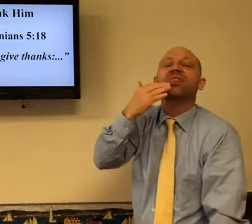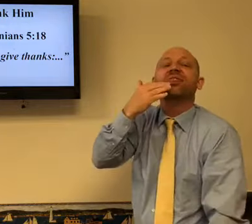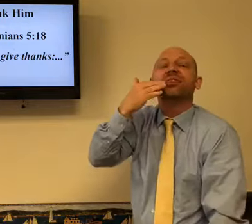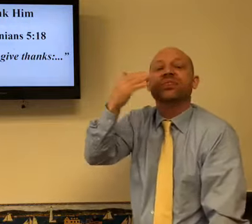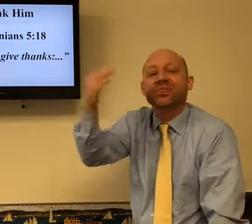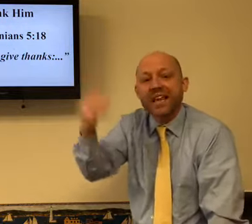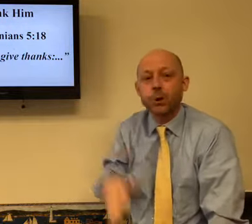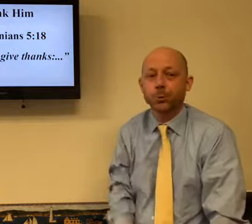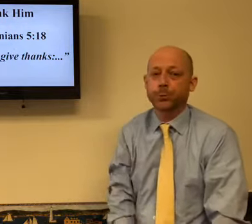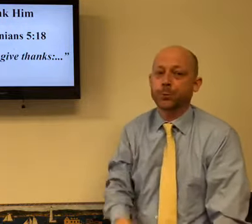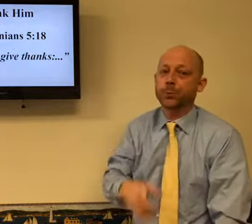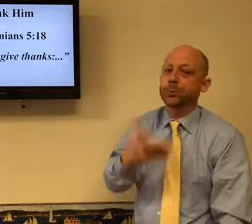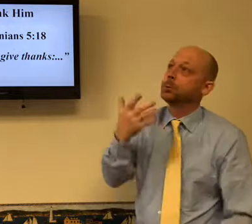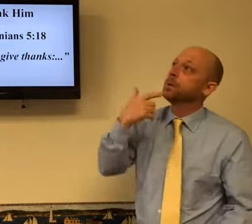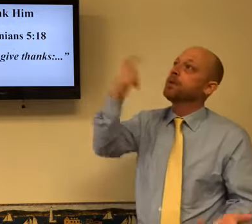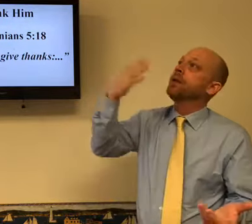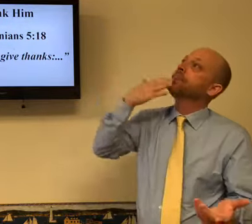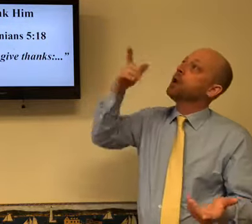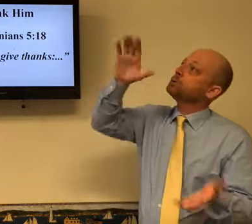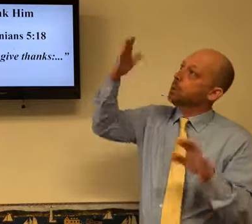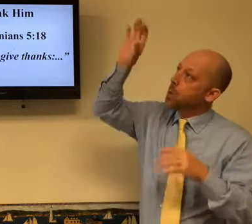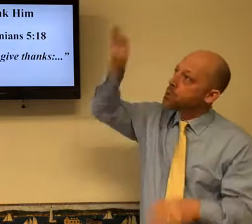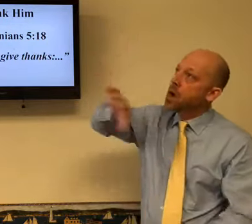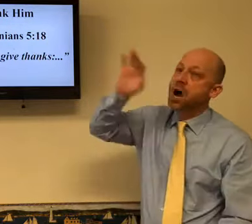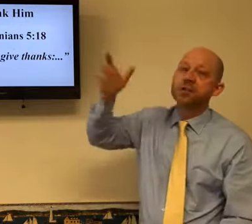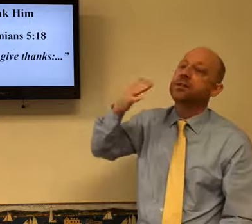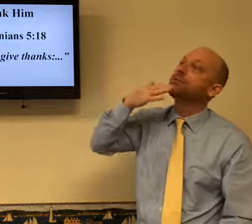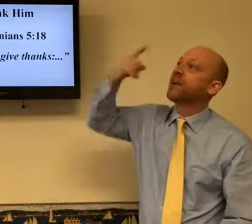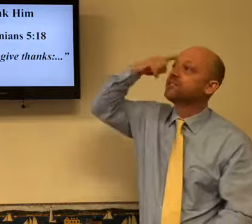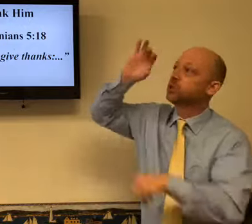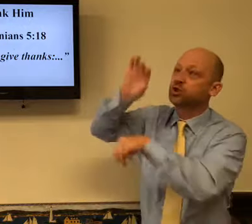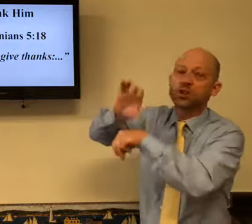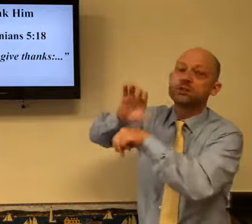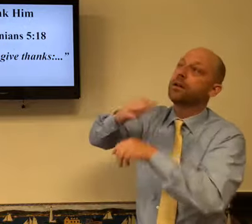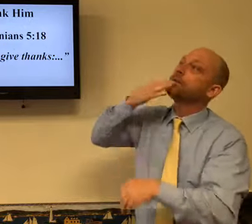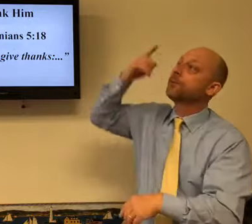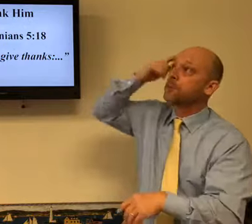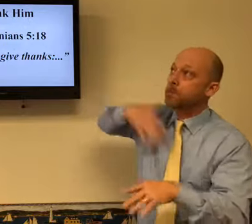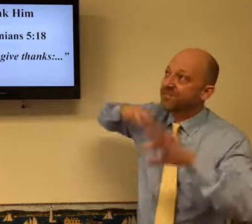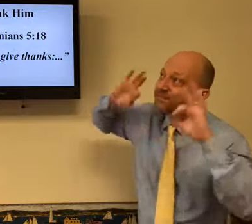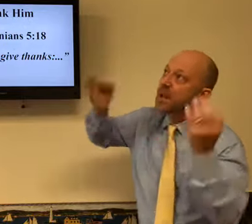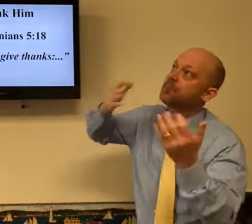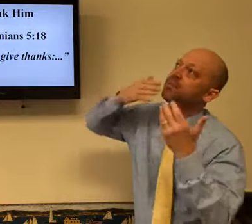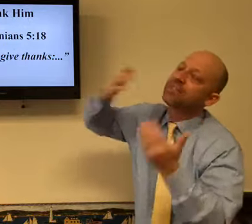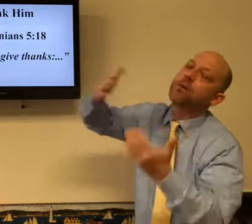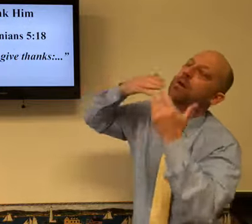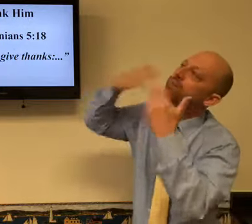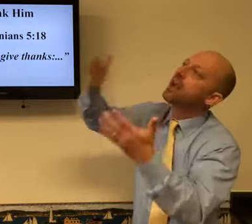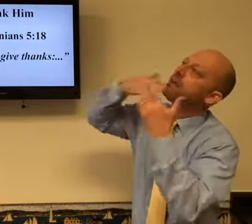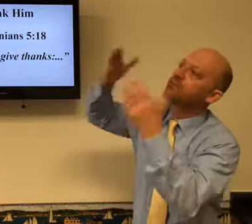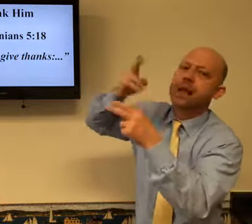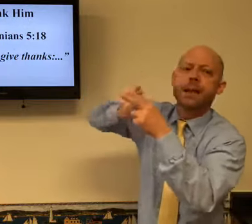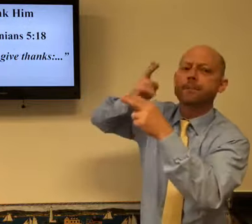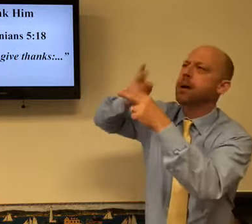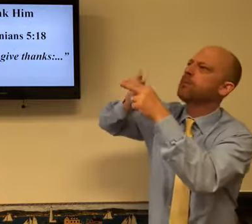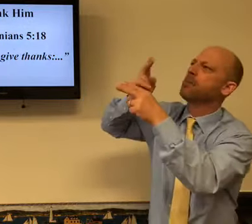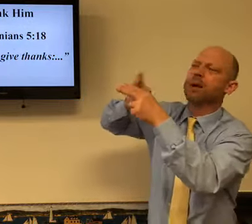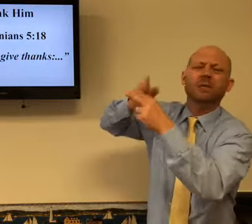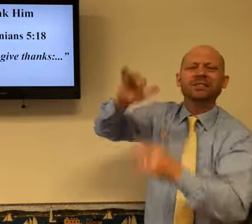And anybody can say thank you to God. Thank you for dying on the cross. Thank you for church. Thank you for my family. Thank you.